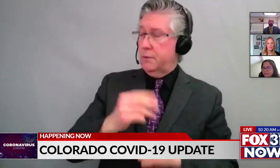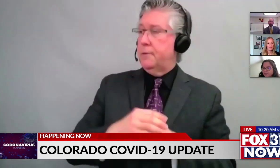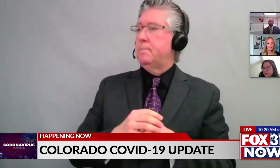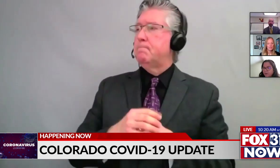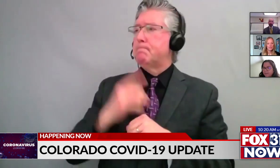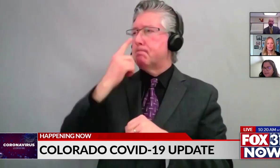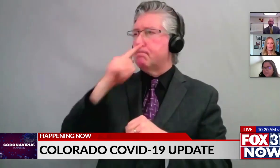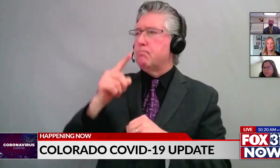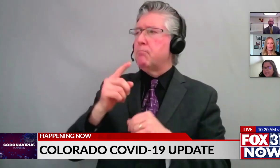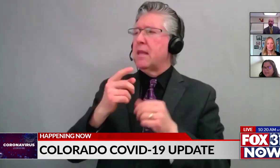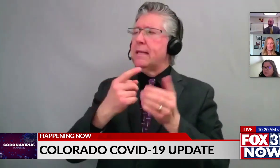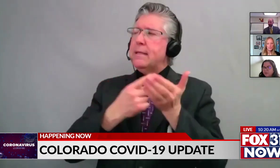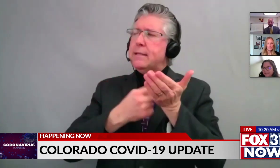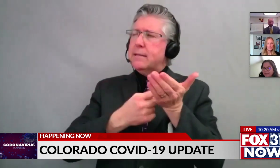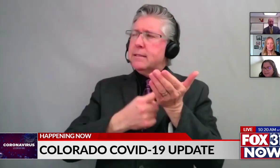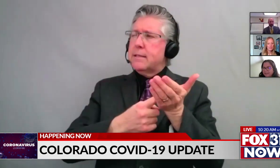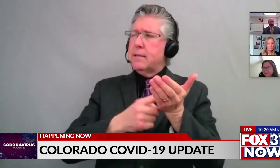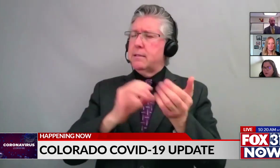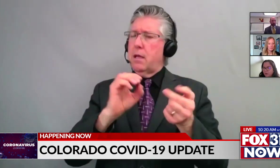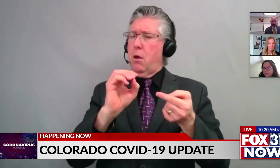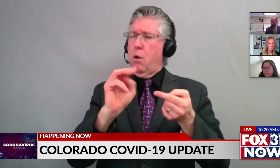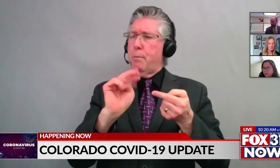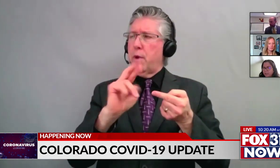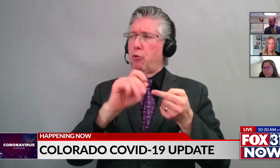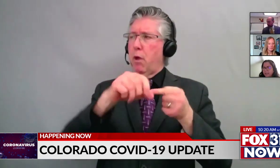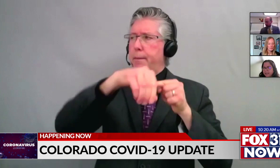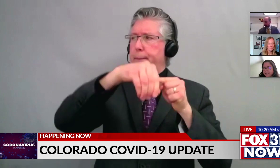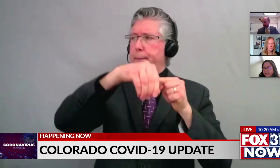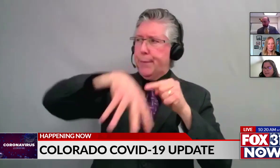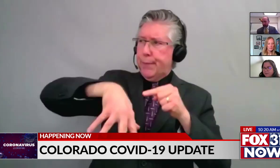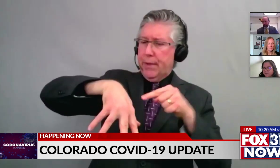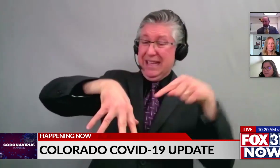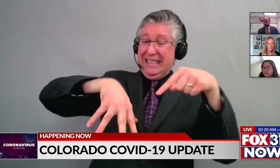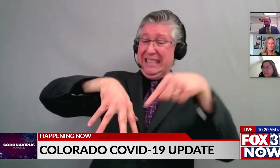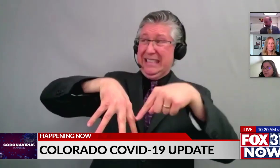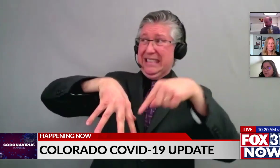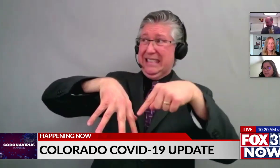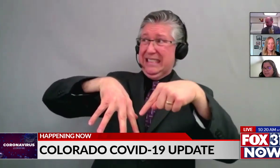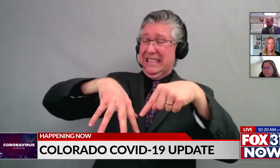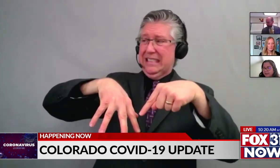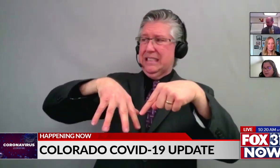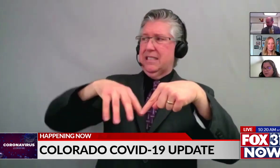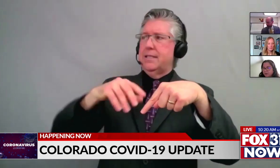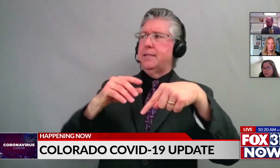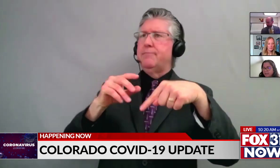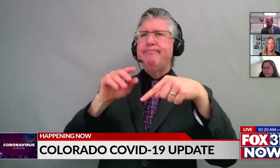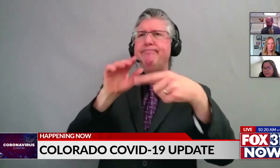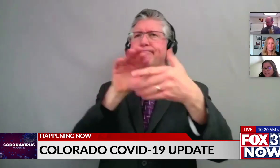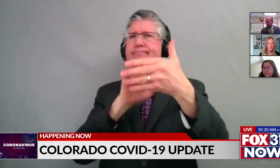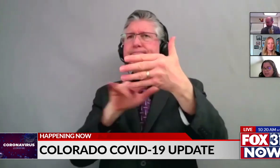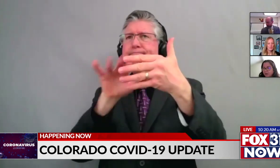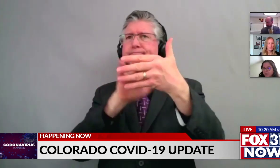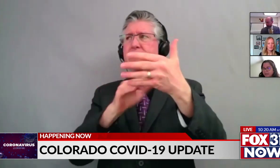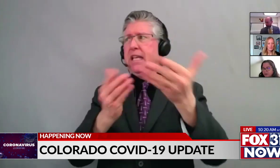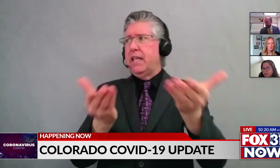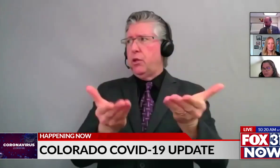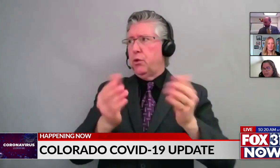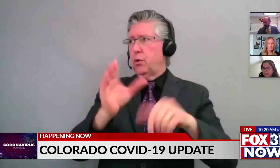the sub-variant of Omicron, what we're seeing with surveillance in Colorado. And